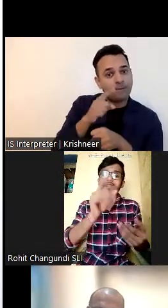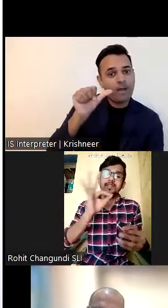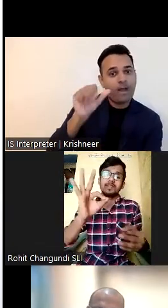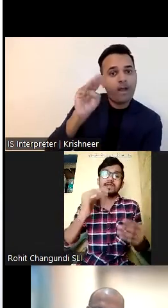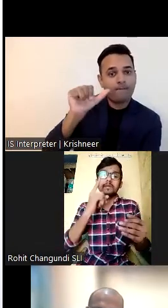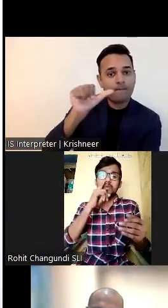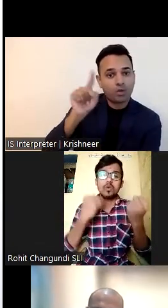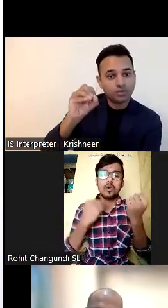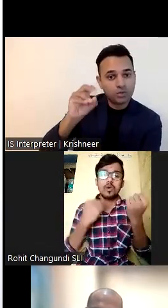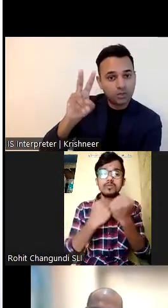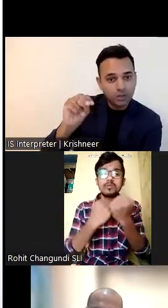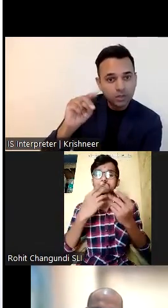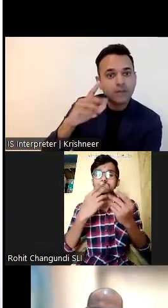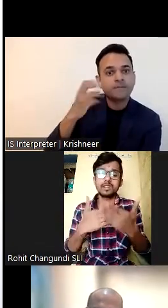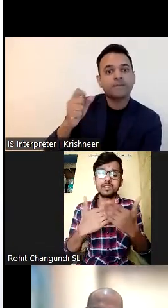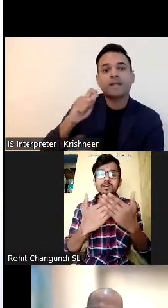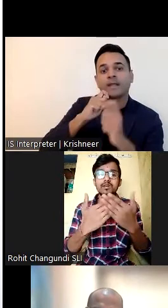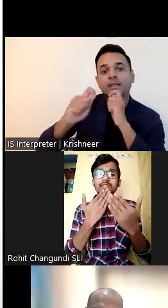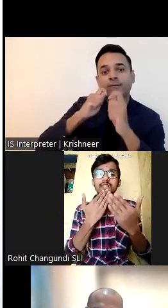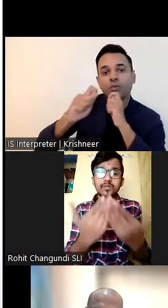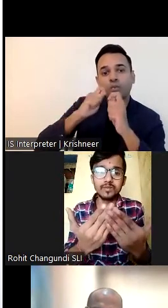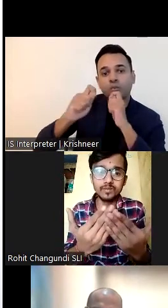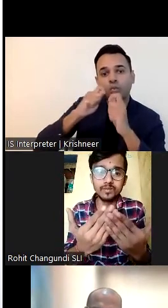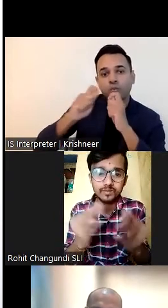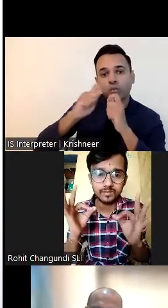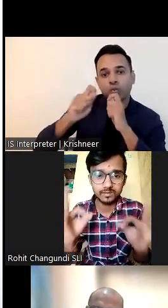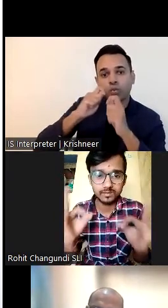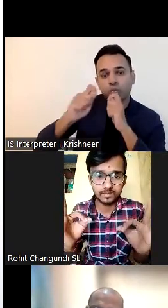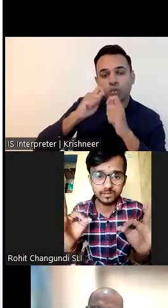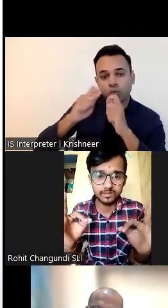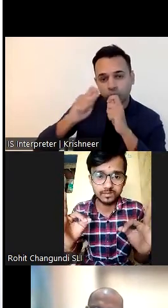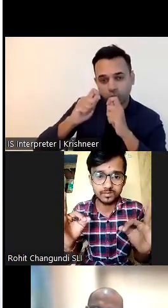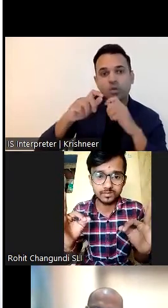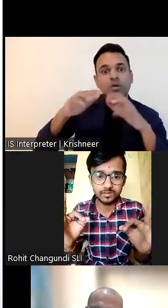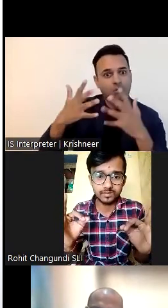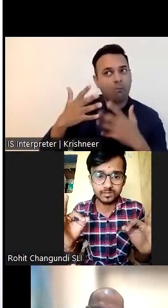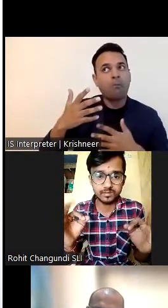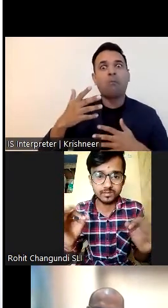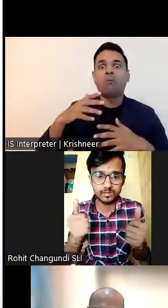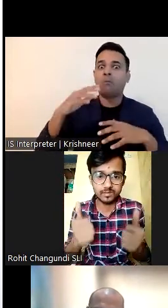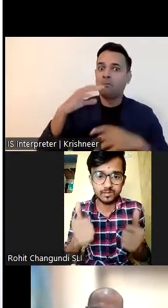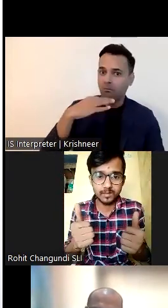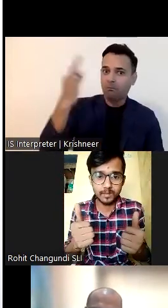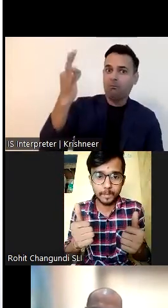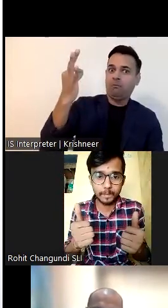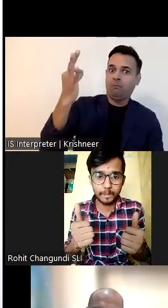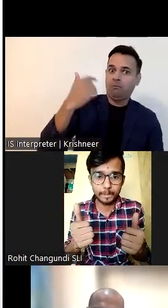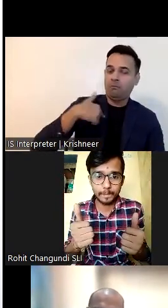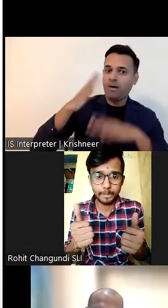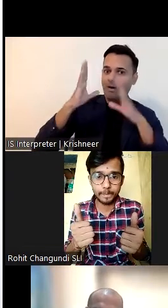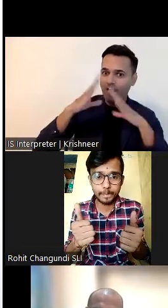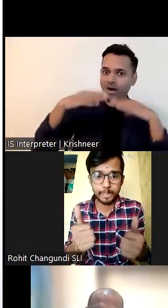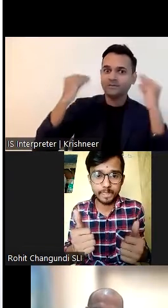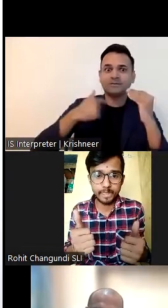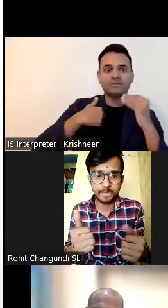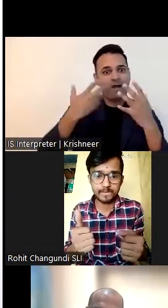to prove myself. On account of my good performance, I was provided an increment in my salary. After one year of working, I